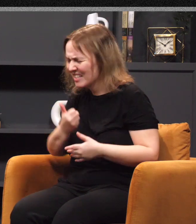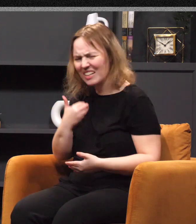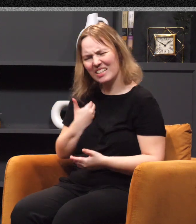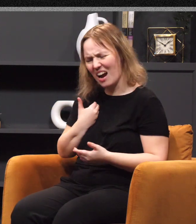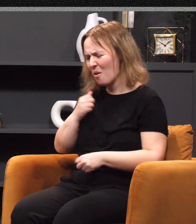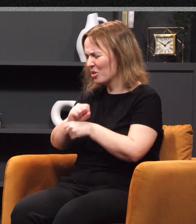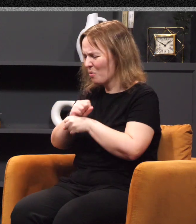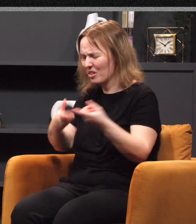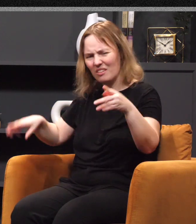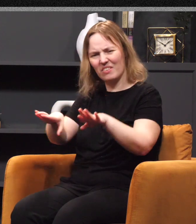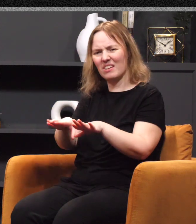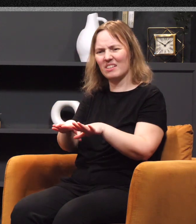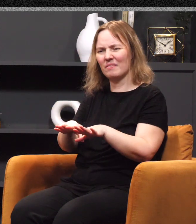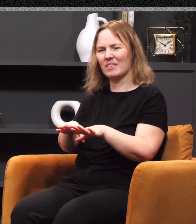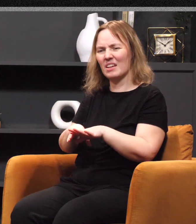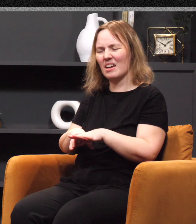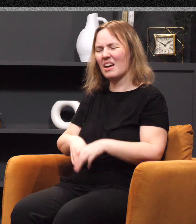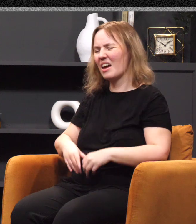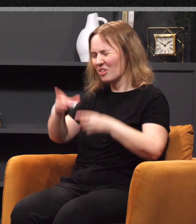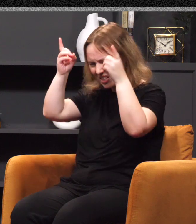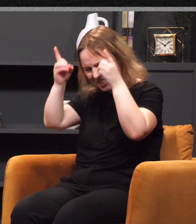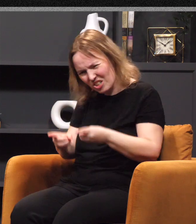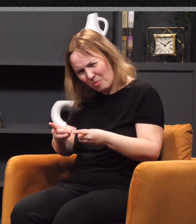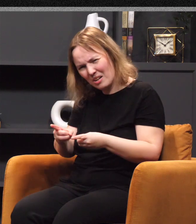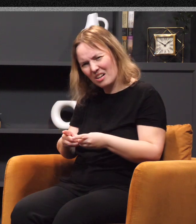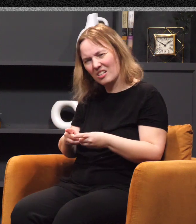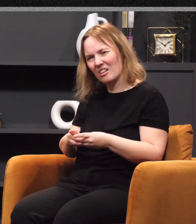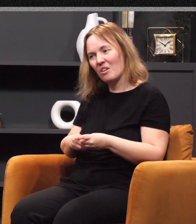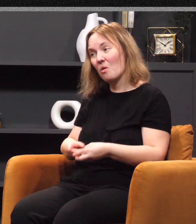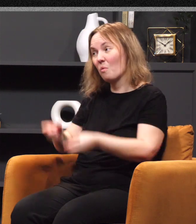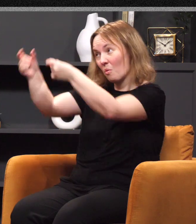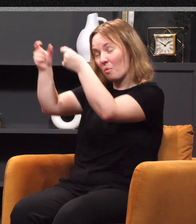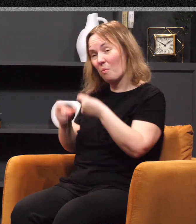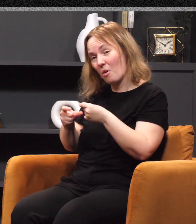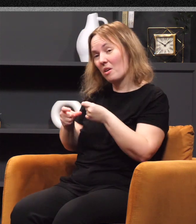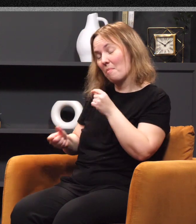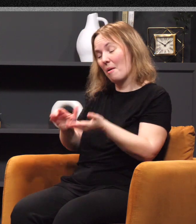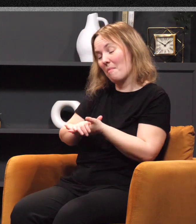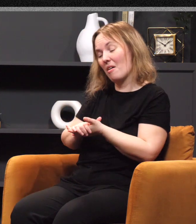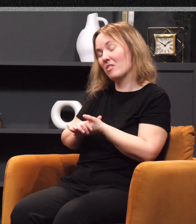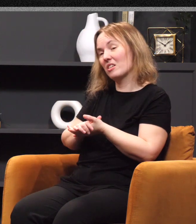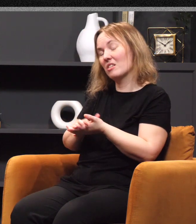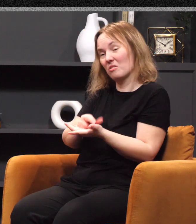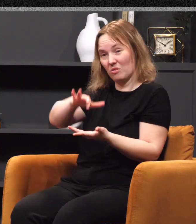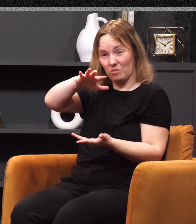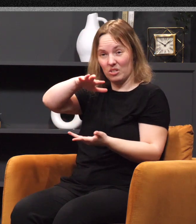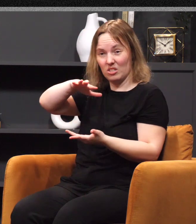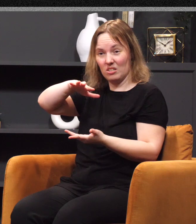you read in chapter two. And her drive and her determination were rewarded by marriage to this wealthy relative of Naomi named